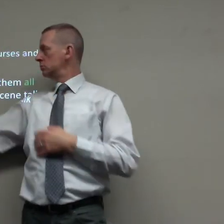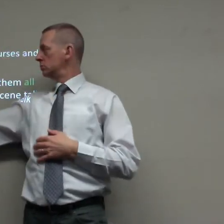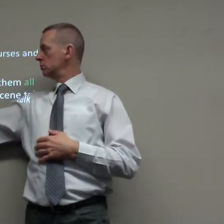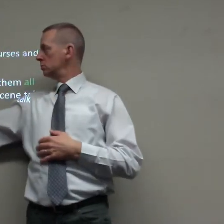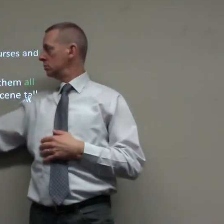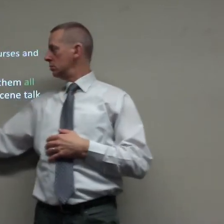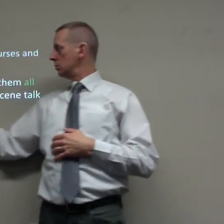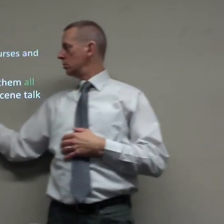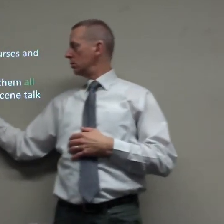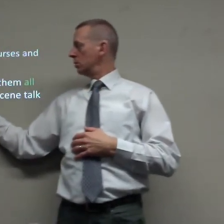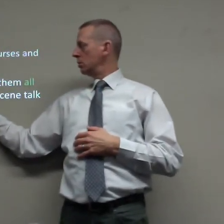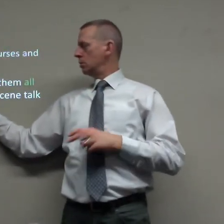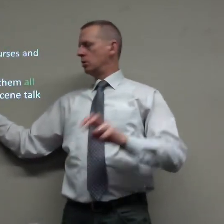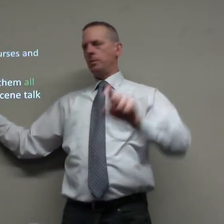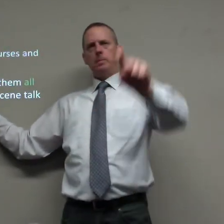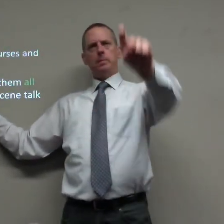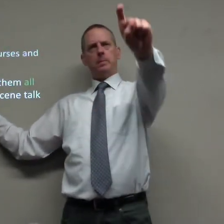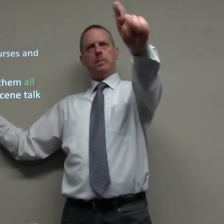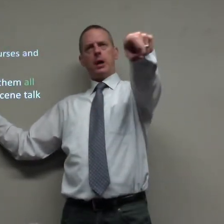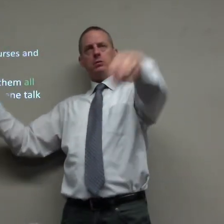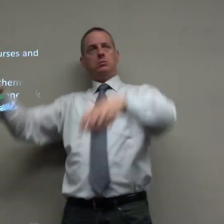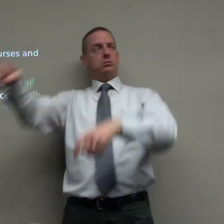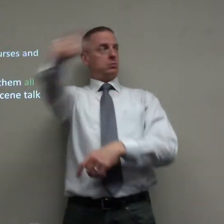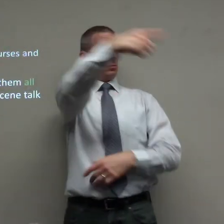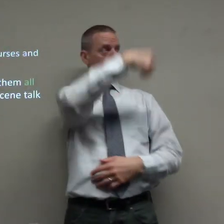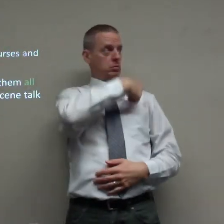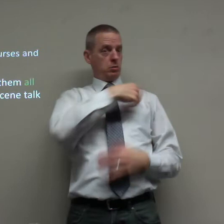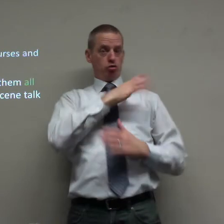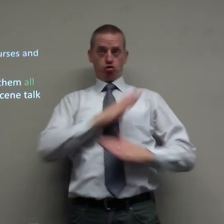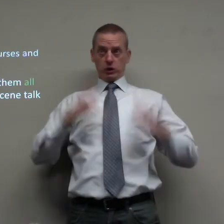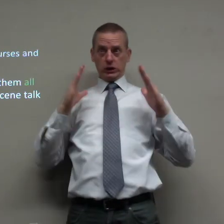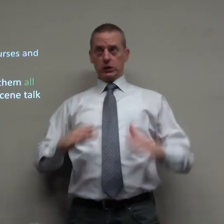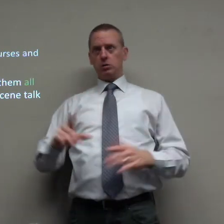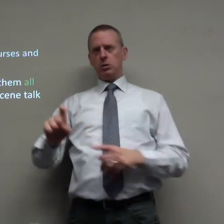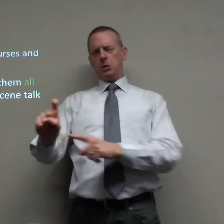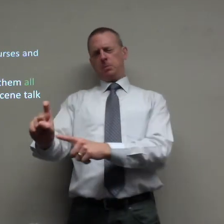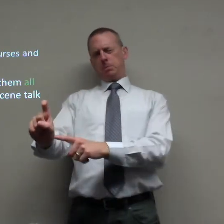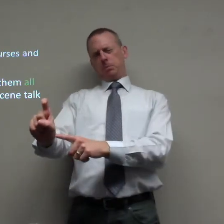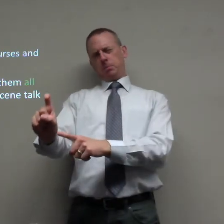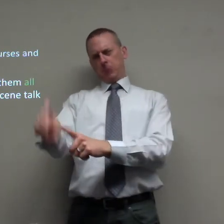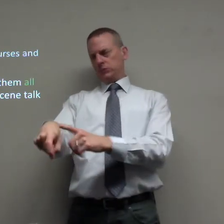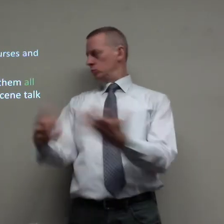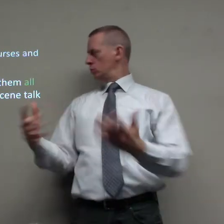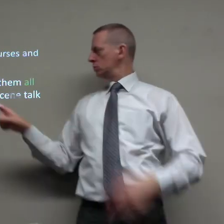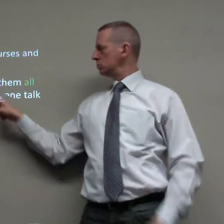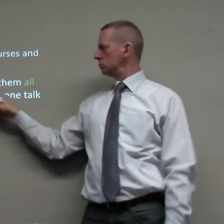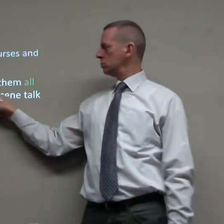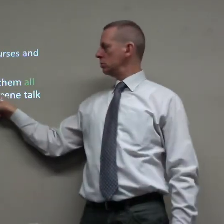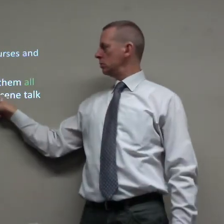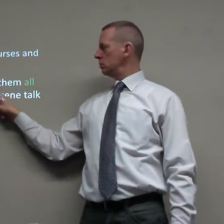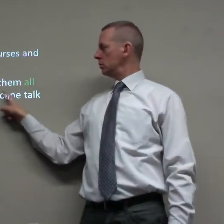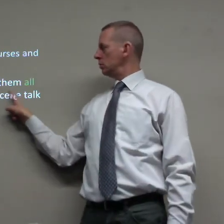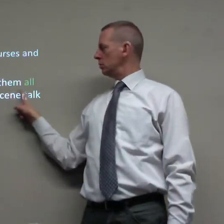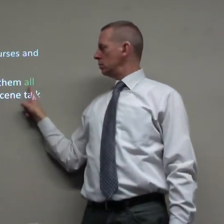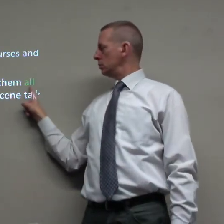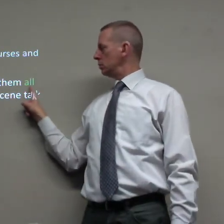but now what must all of us as Christians is we have to put them all away